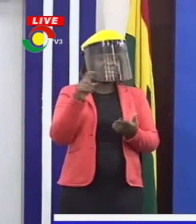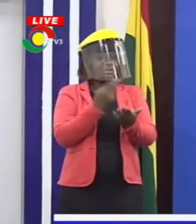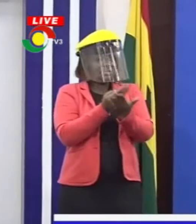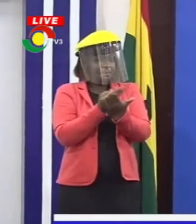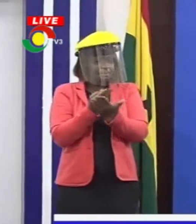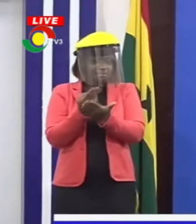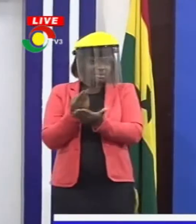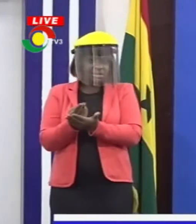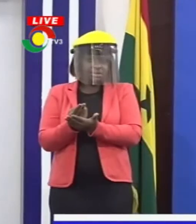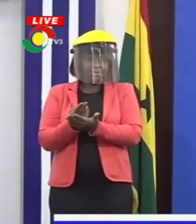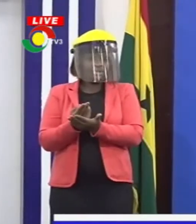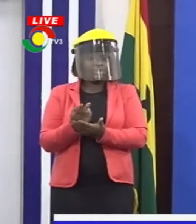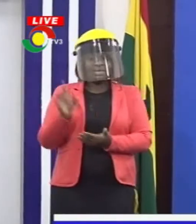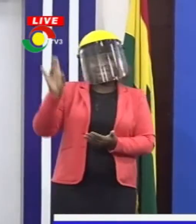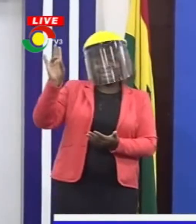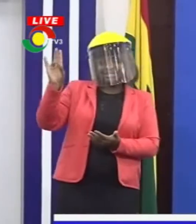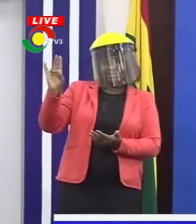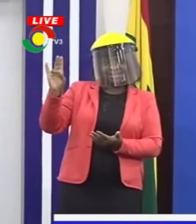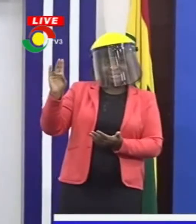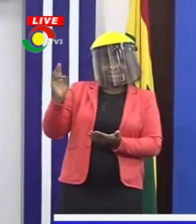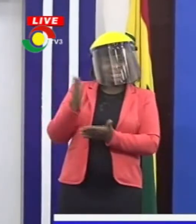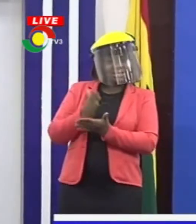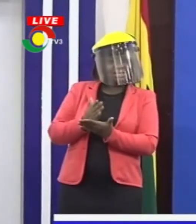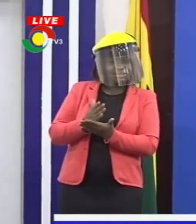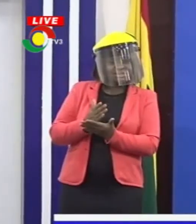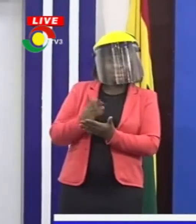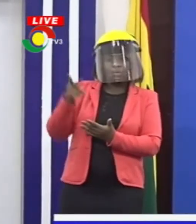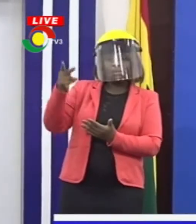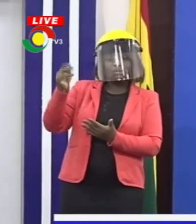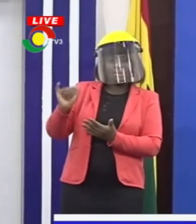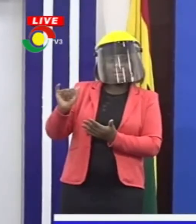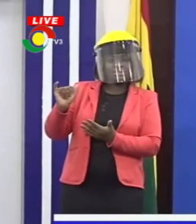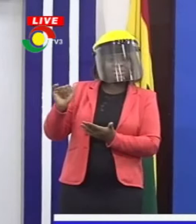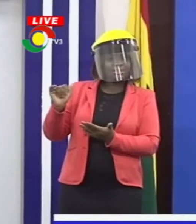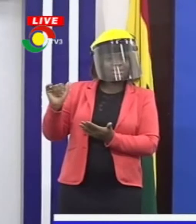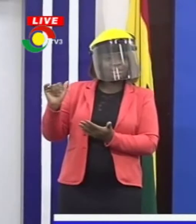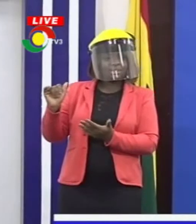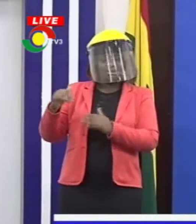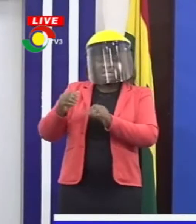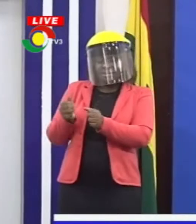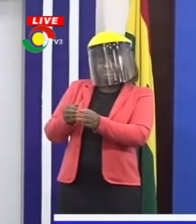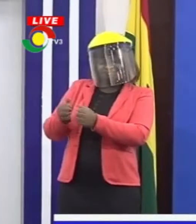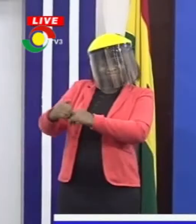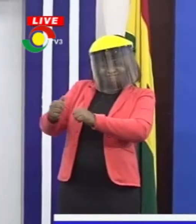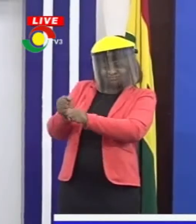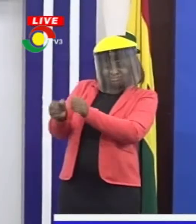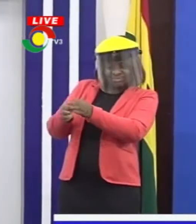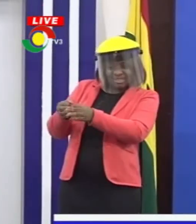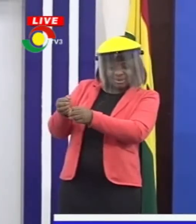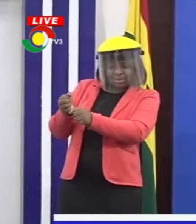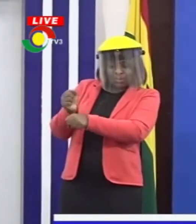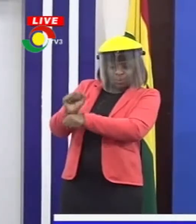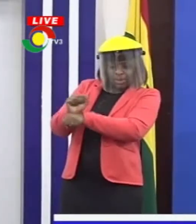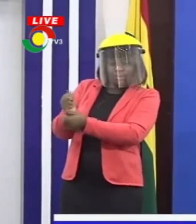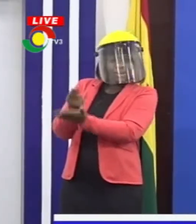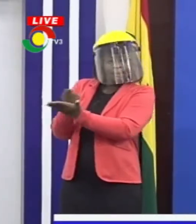one serving at, some at Kumasi Sun Tresu, expanding the number of beds